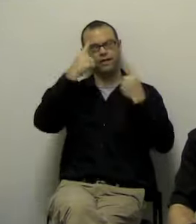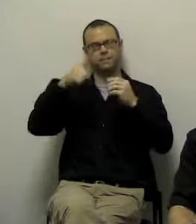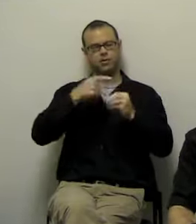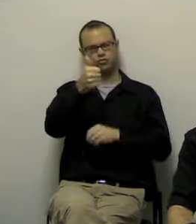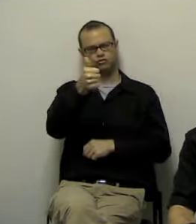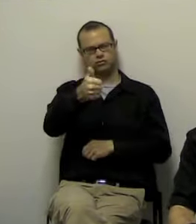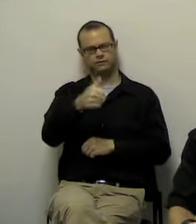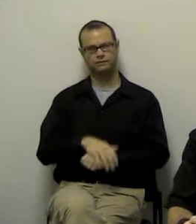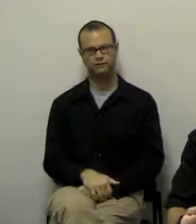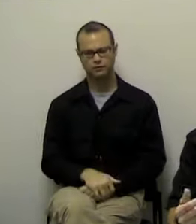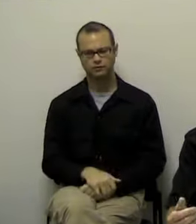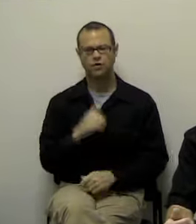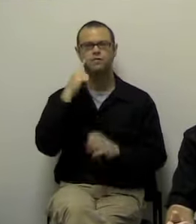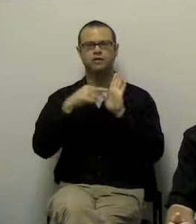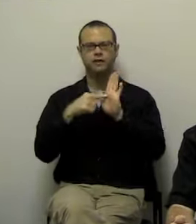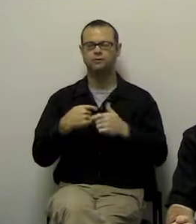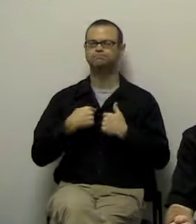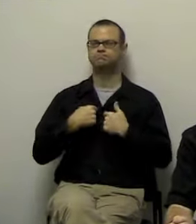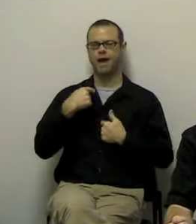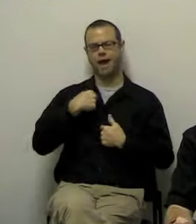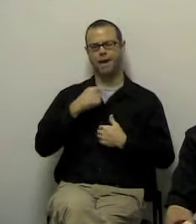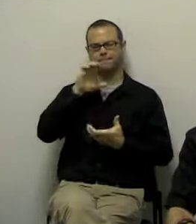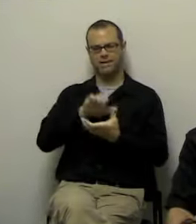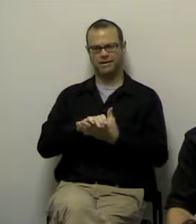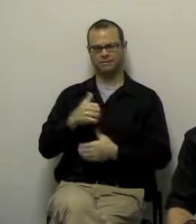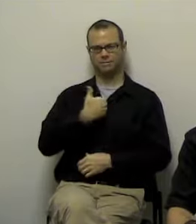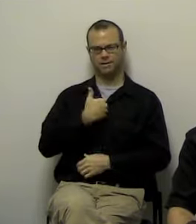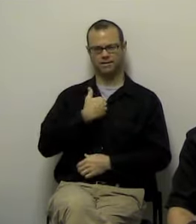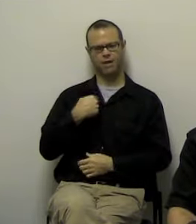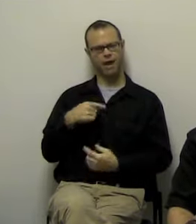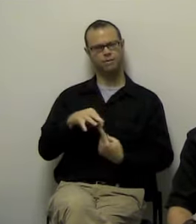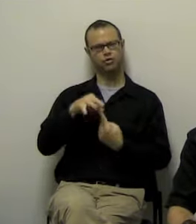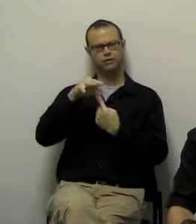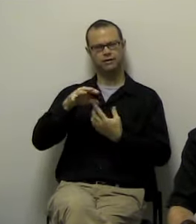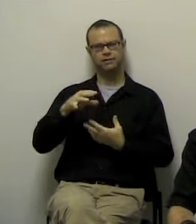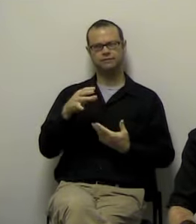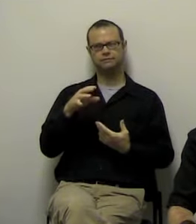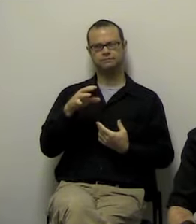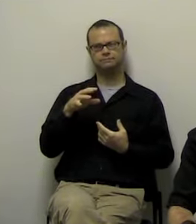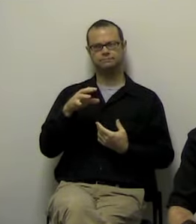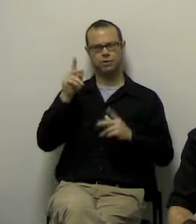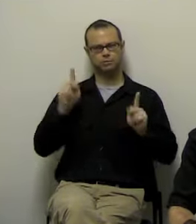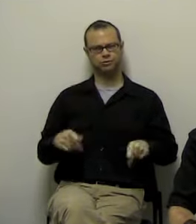this is, I believe in myself. I'm a unique and special person. I am at peace.